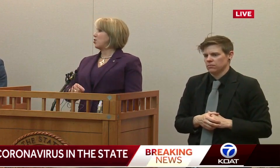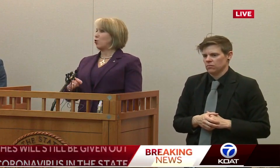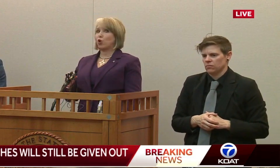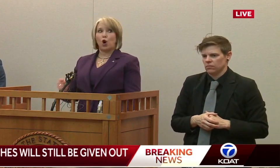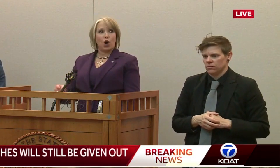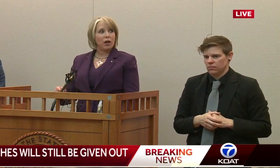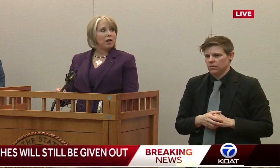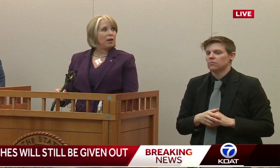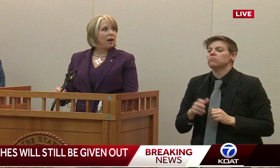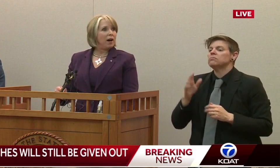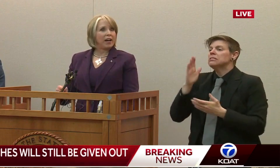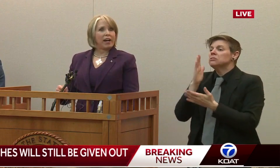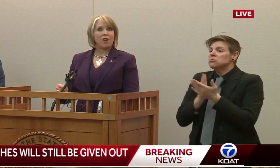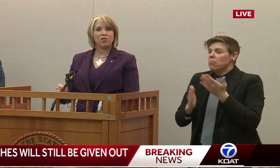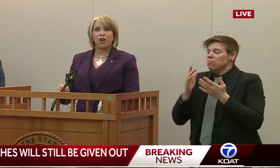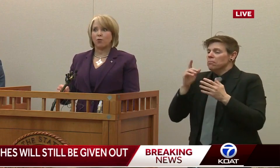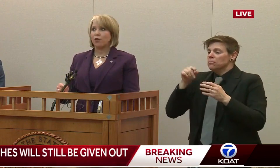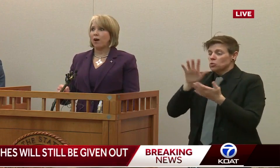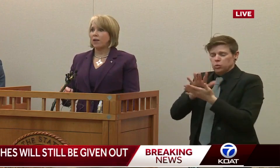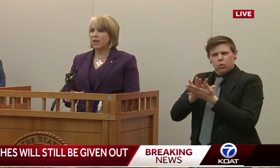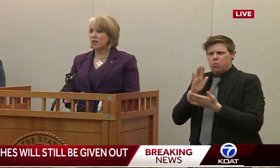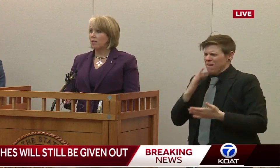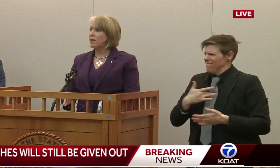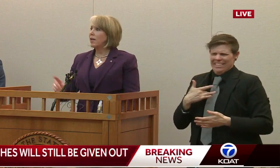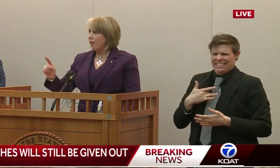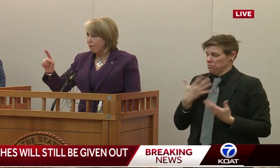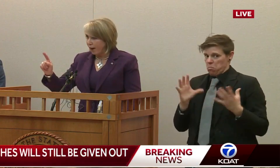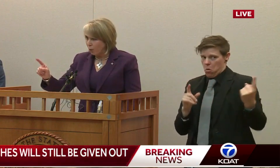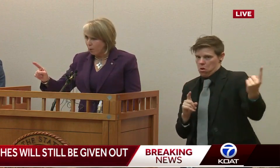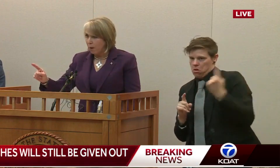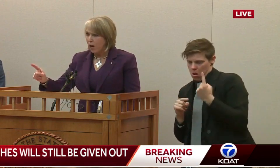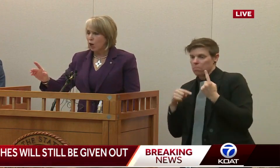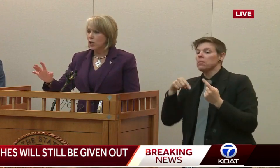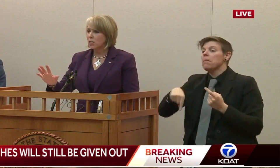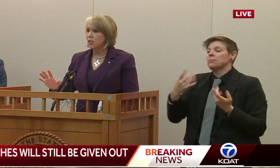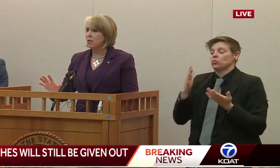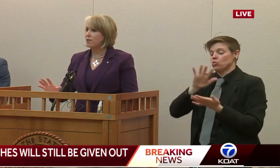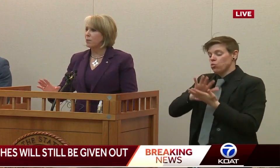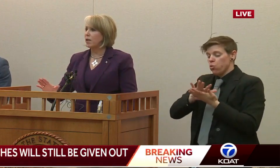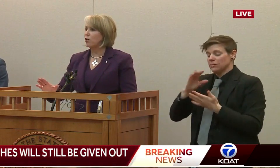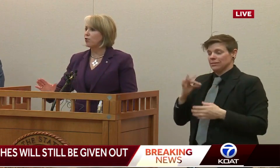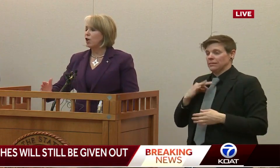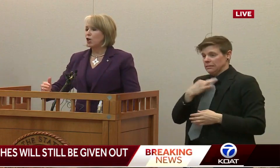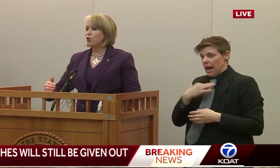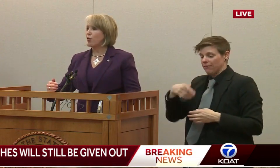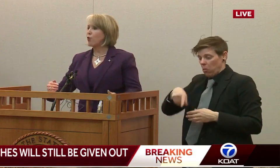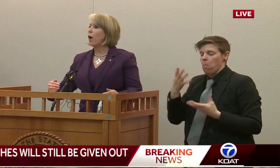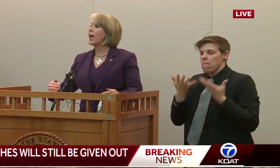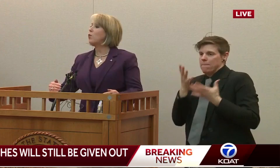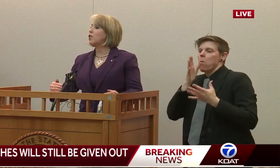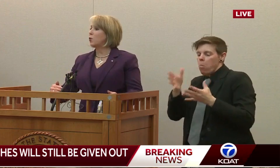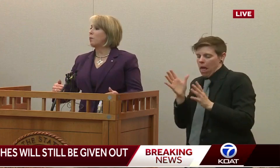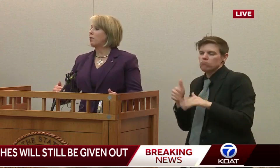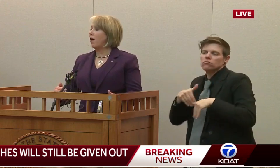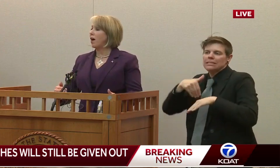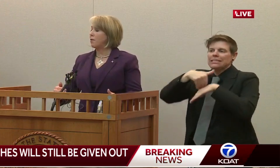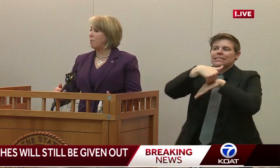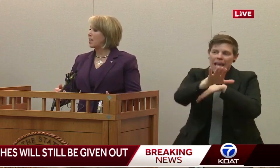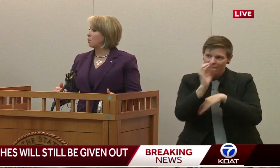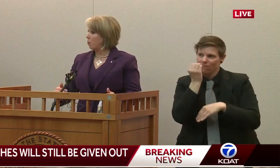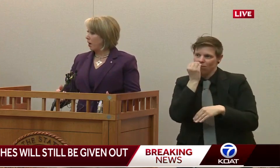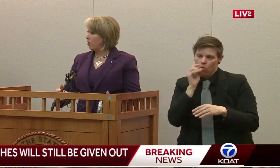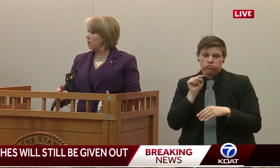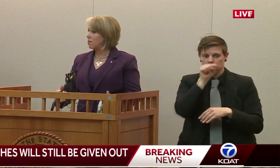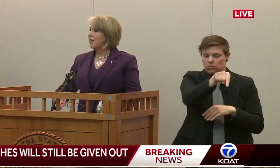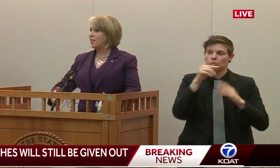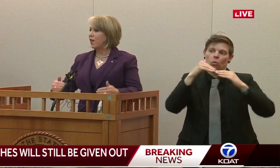The National Guard, and I've got General Nava here, they're prepared to deliver meals. So the way in which we provide